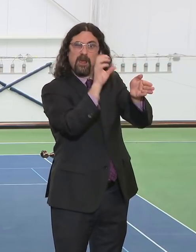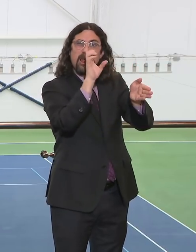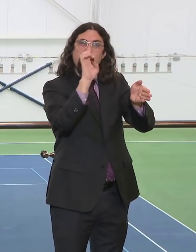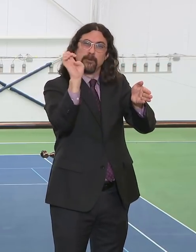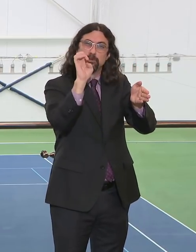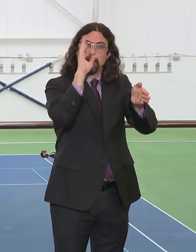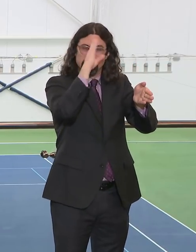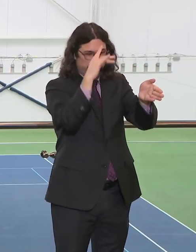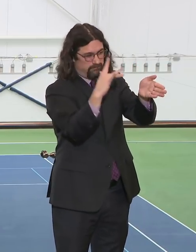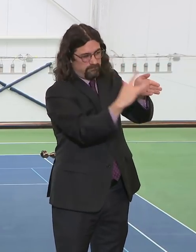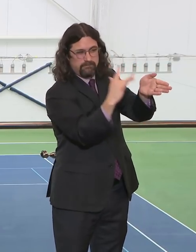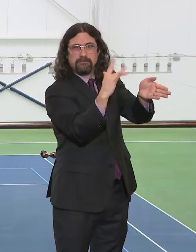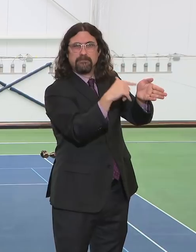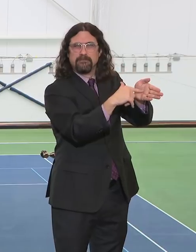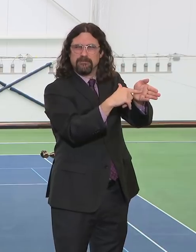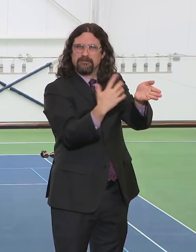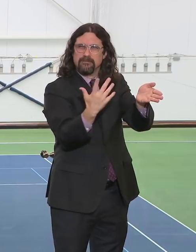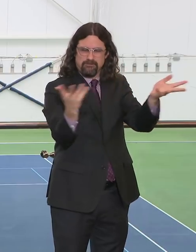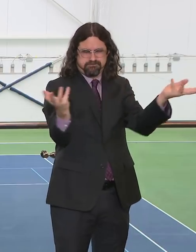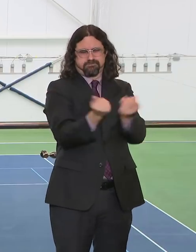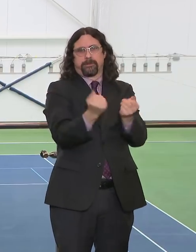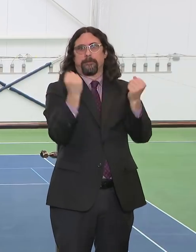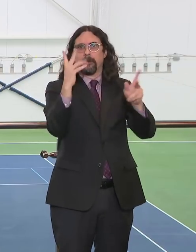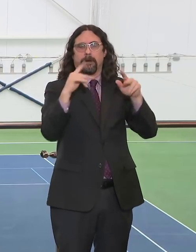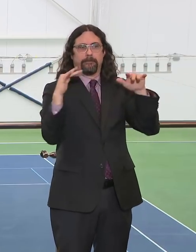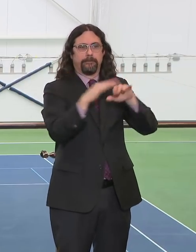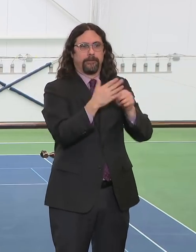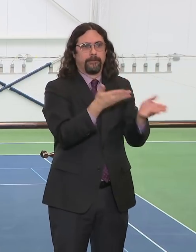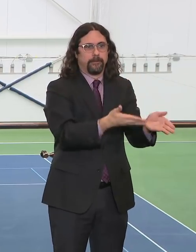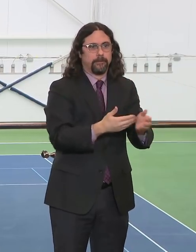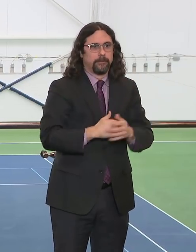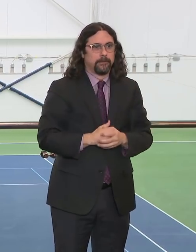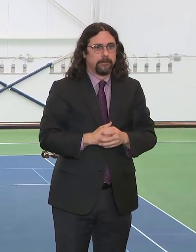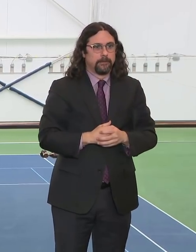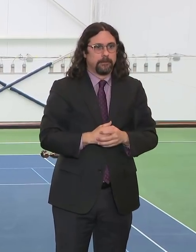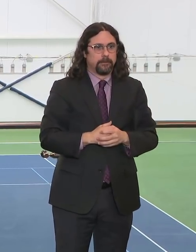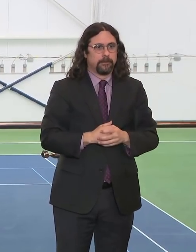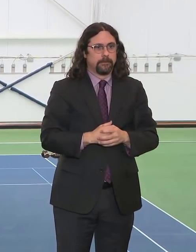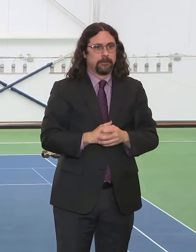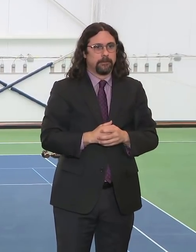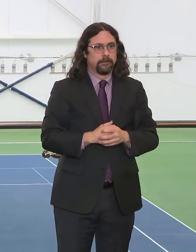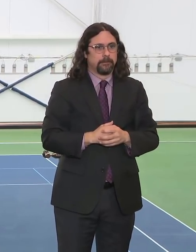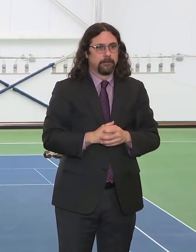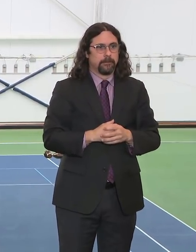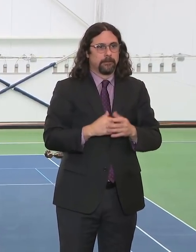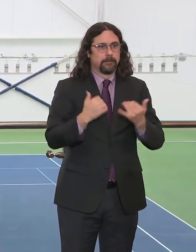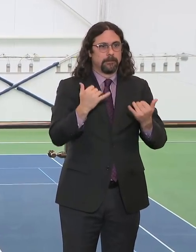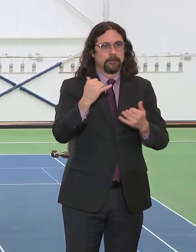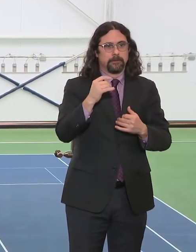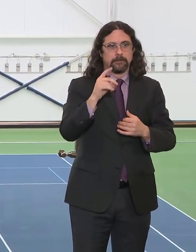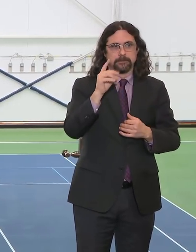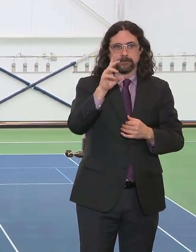With that, in terms of the overall situation, Dr. Wei, why don't you come over? You go that way, I'll go this way.